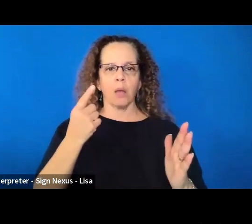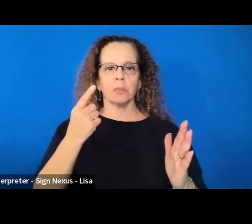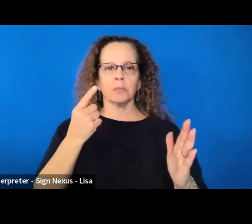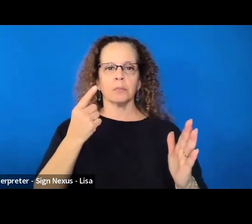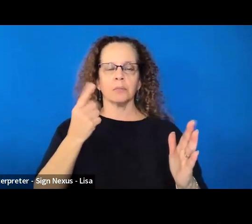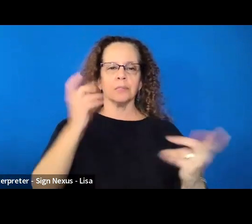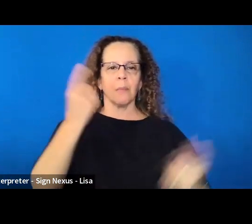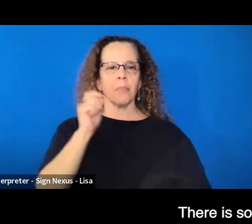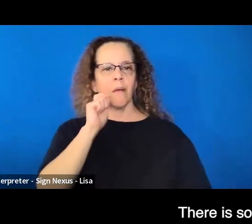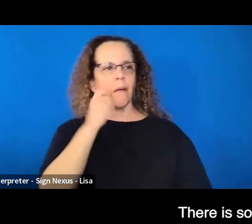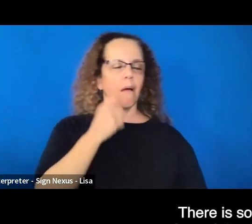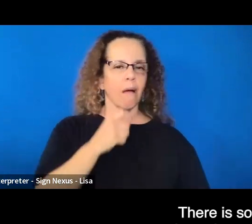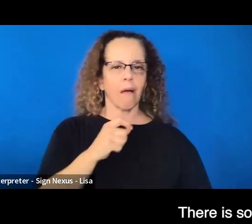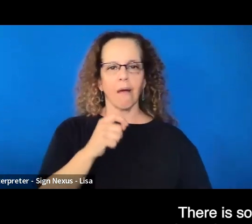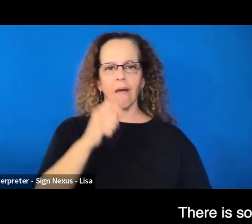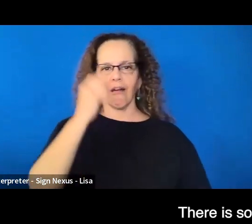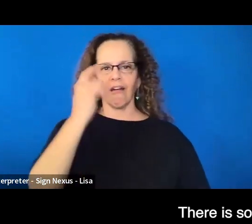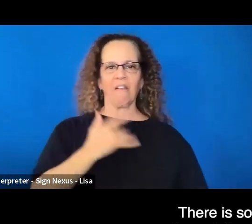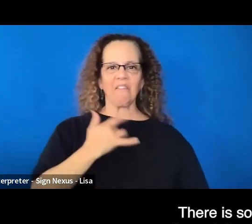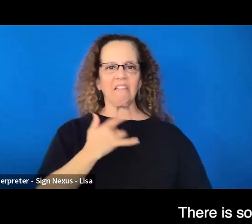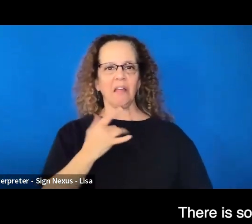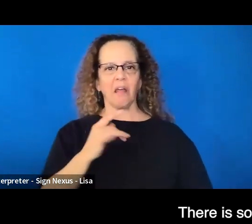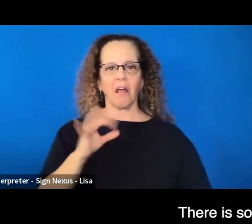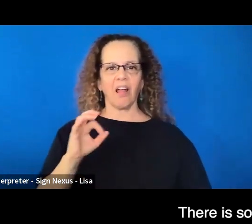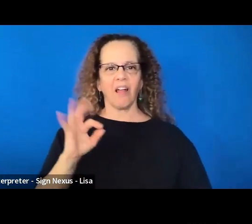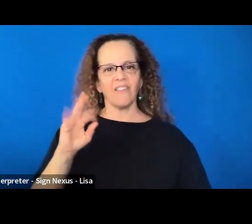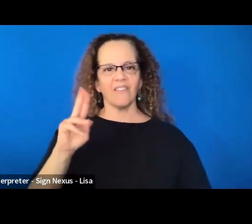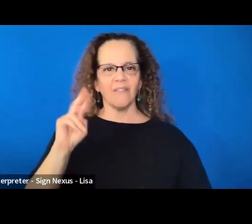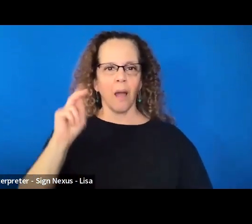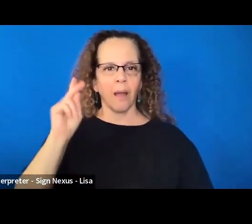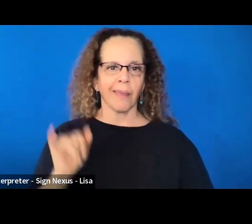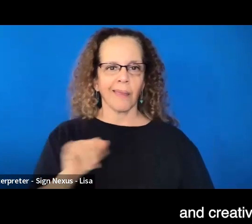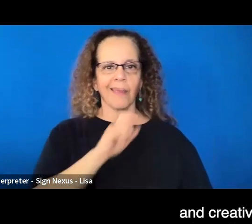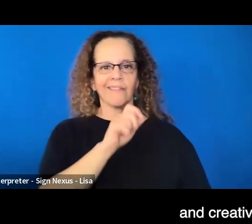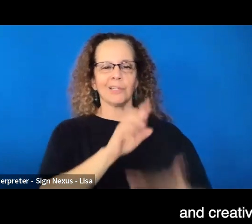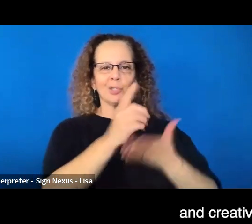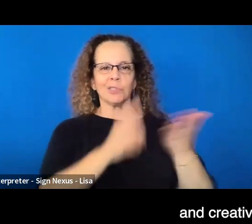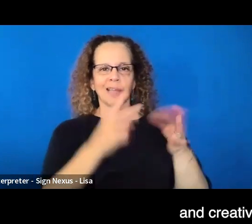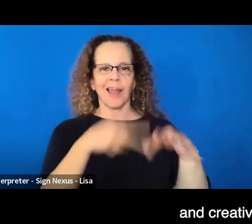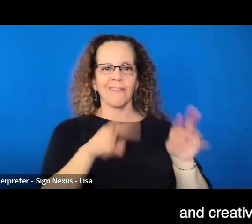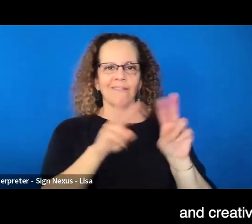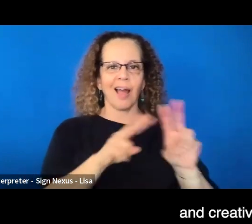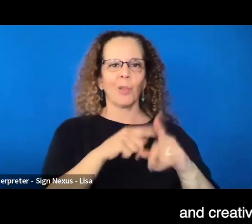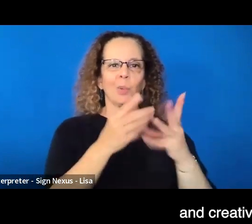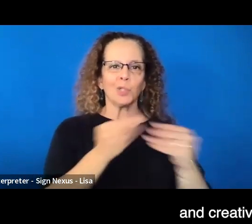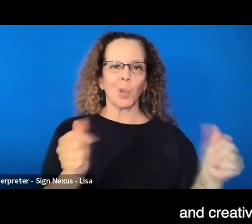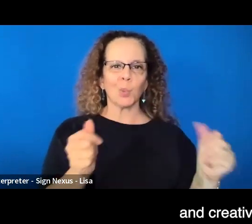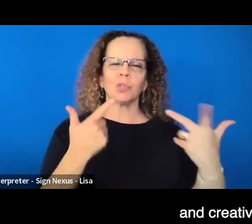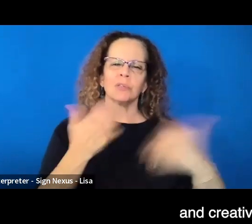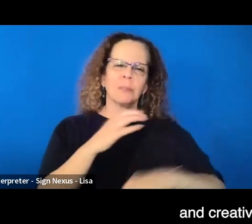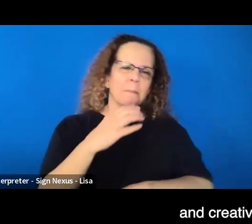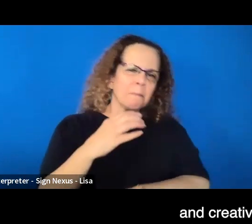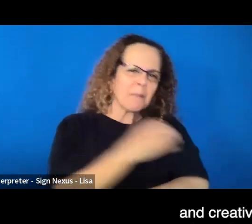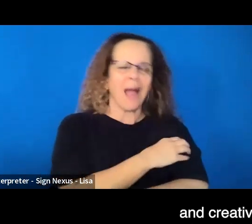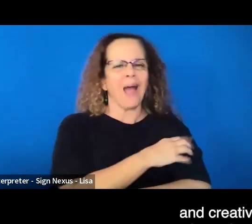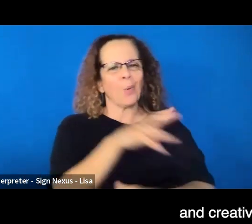designing solutions. There is so much power in society at the moment. have technology and creativity coming at us in such